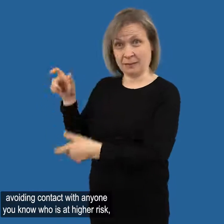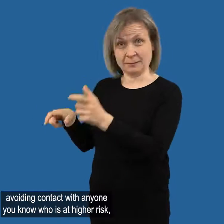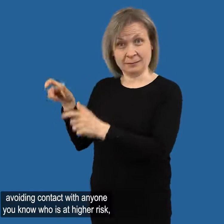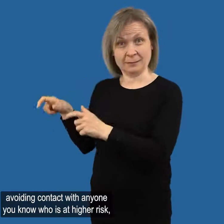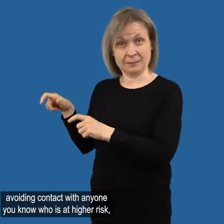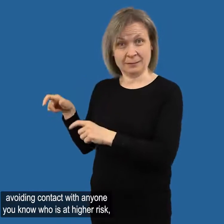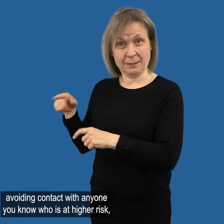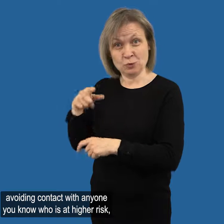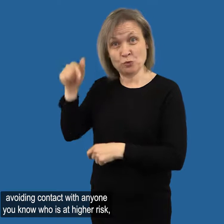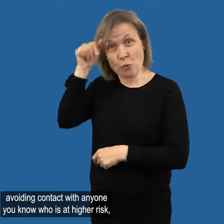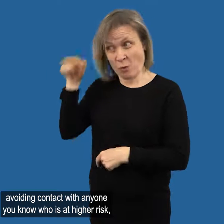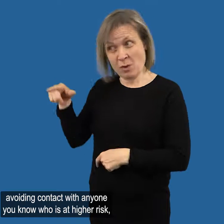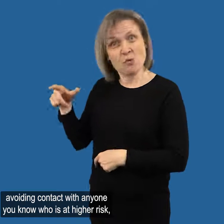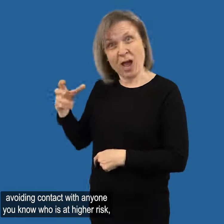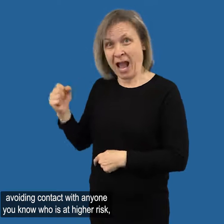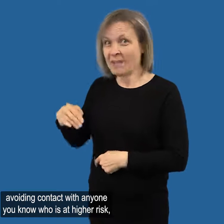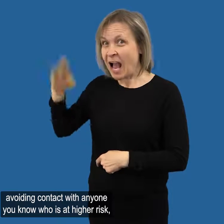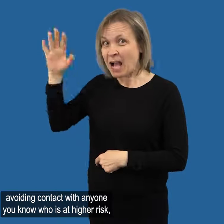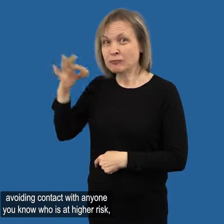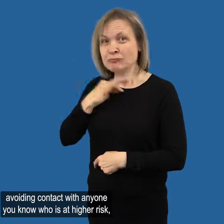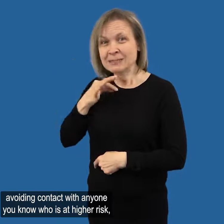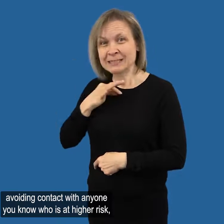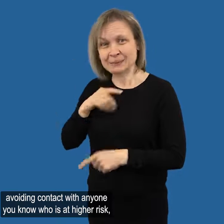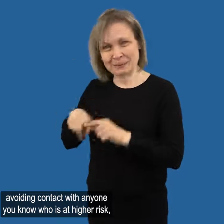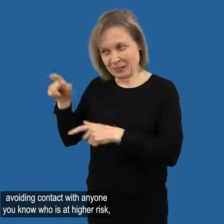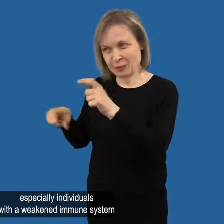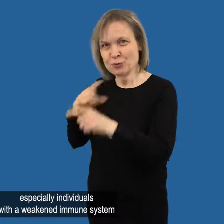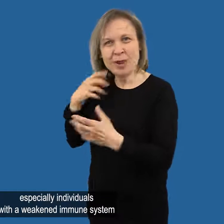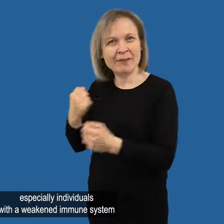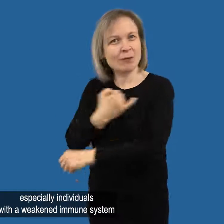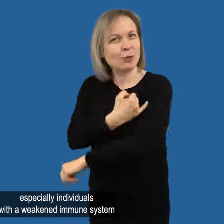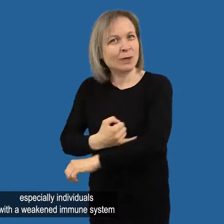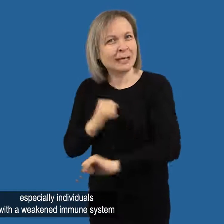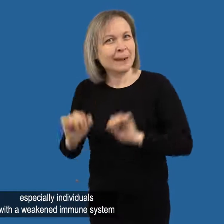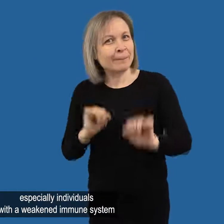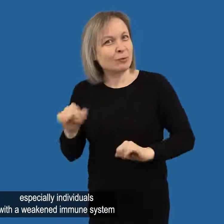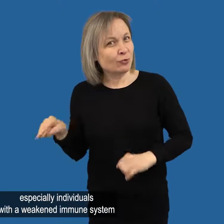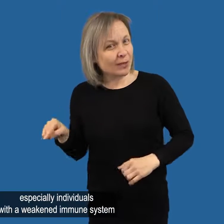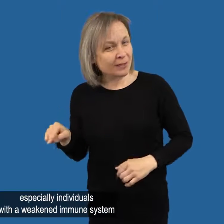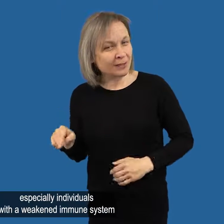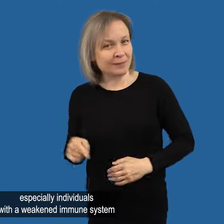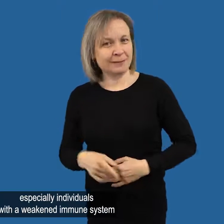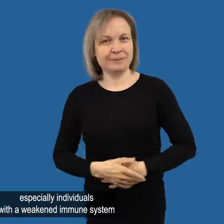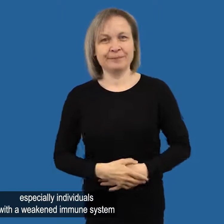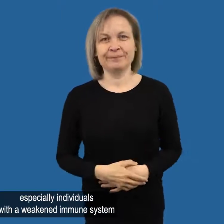contact with anyone you know who is at higher risk Especially individuals with a weakened immune system